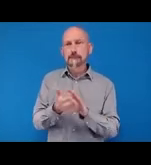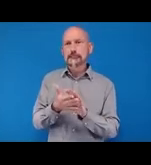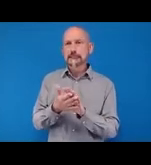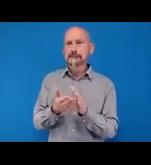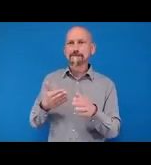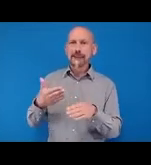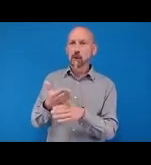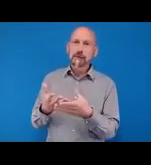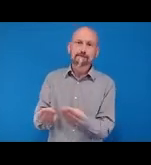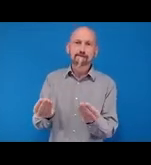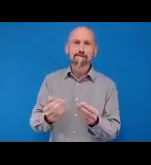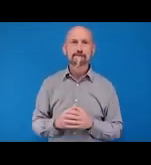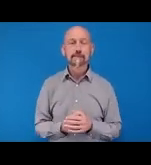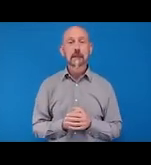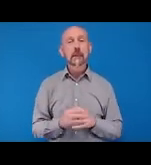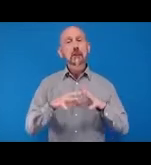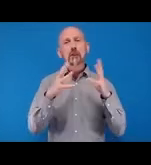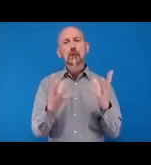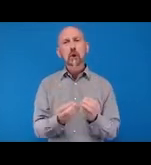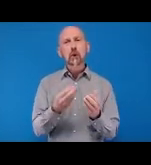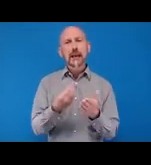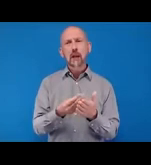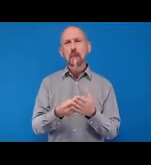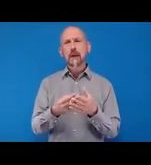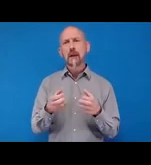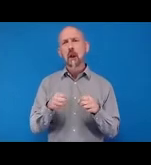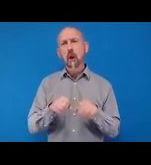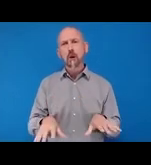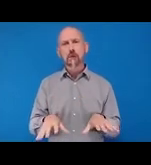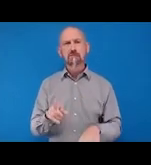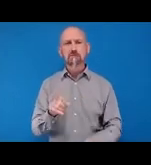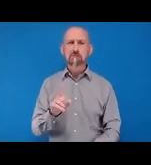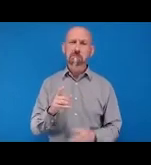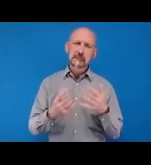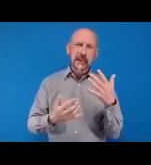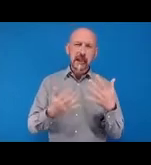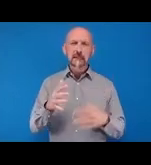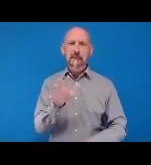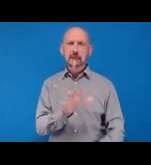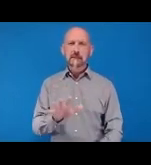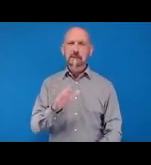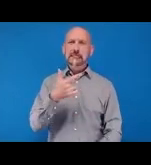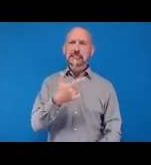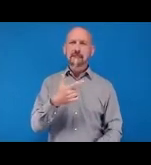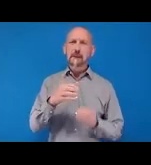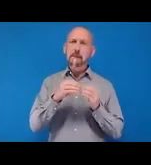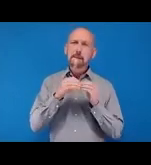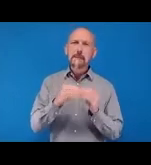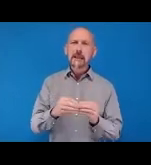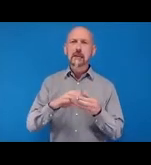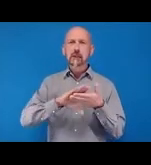economic loss that we have calculated is around $7 billion per year.